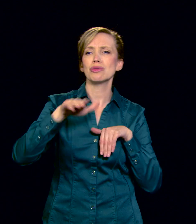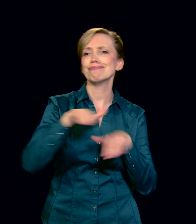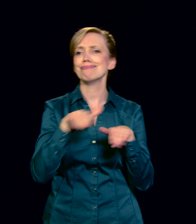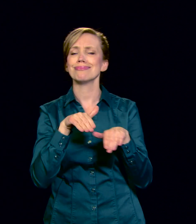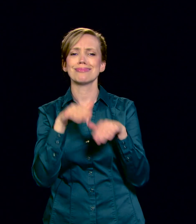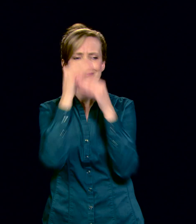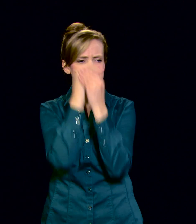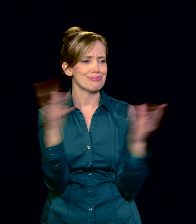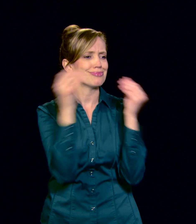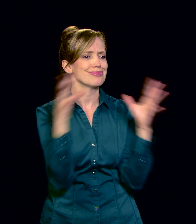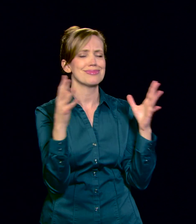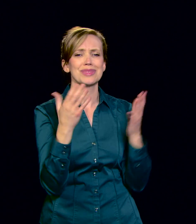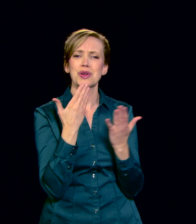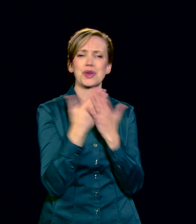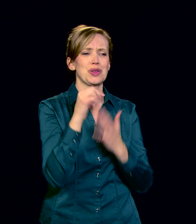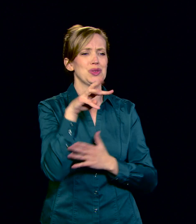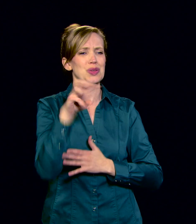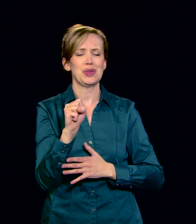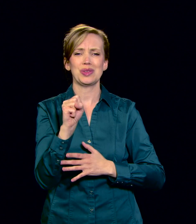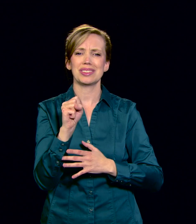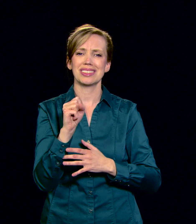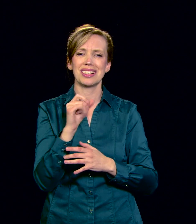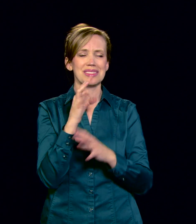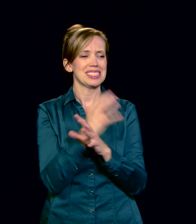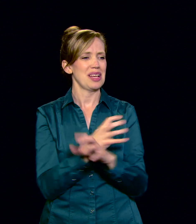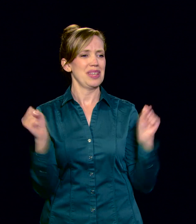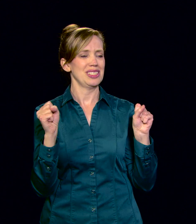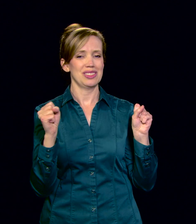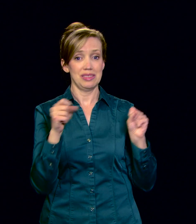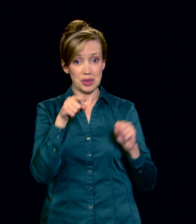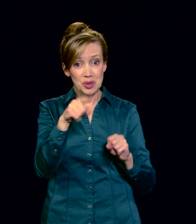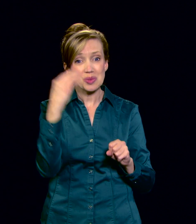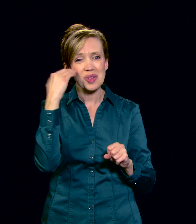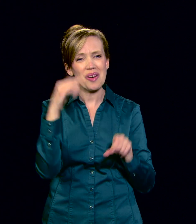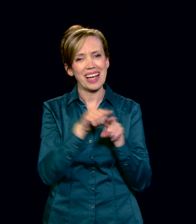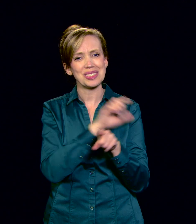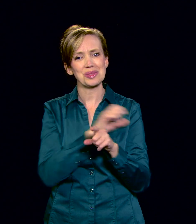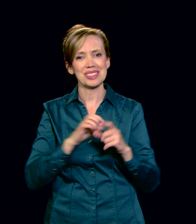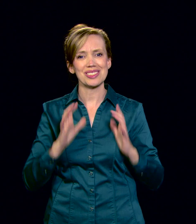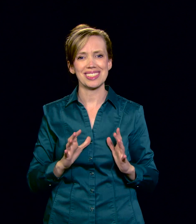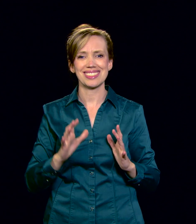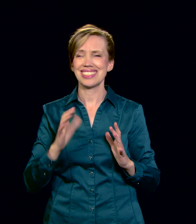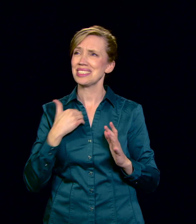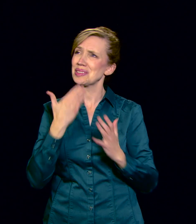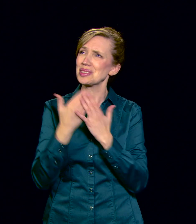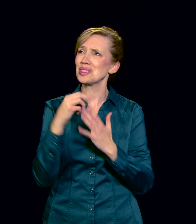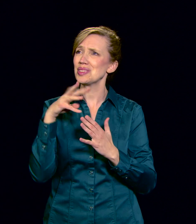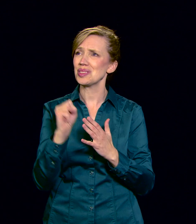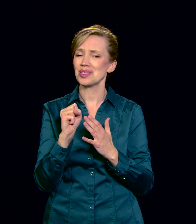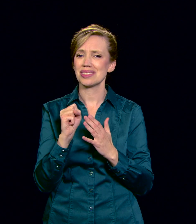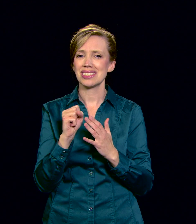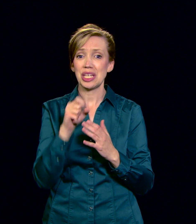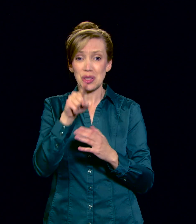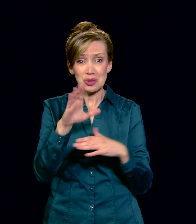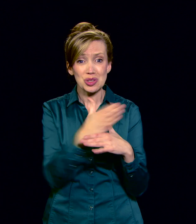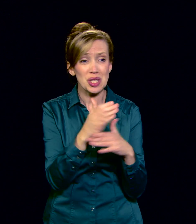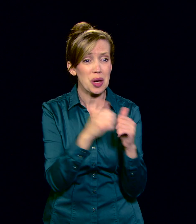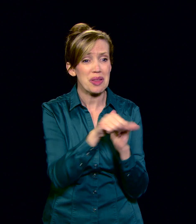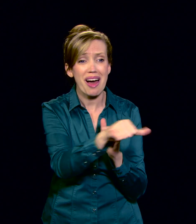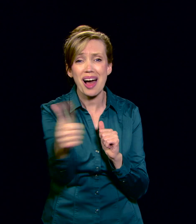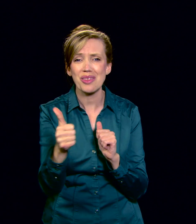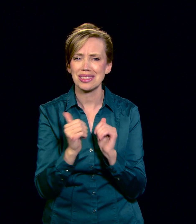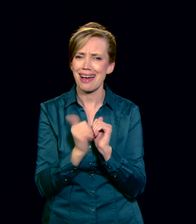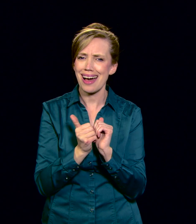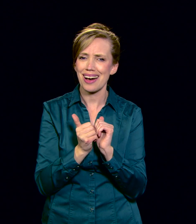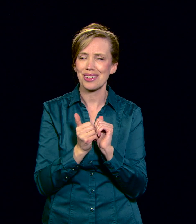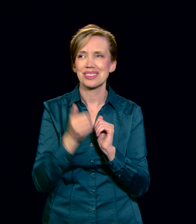good things. Anyone who knows Jesus knows the good news of salvation. How can God use you to share that good news with others?